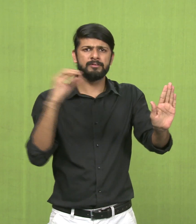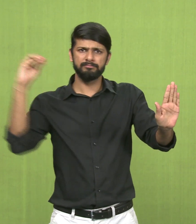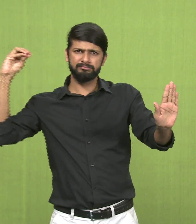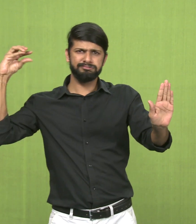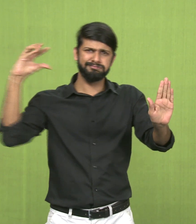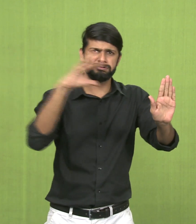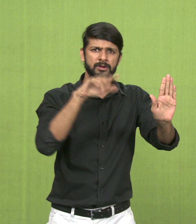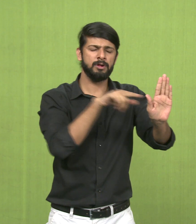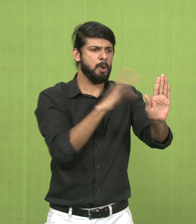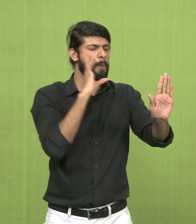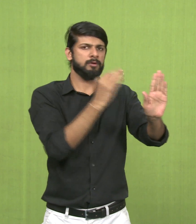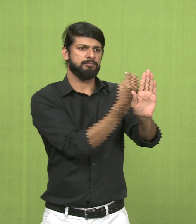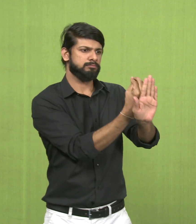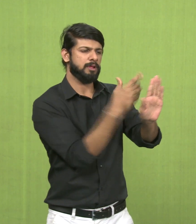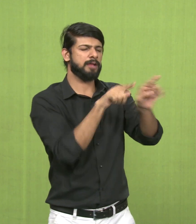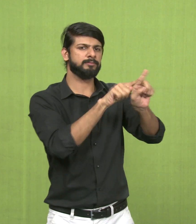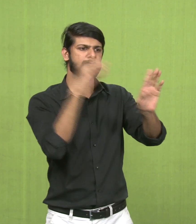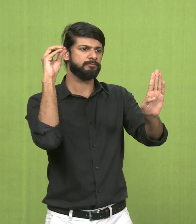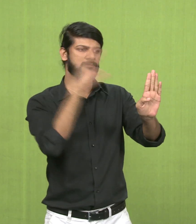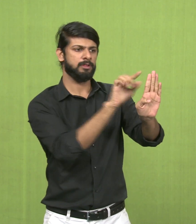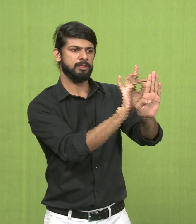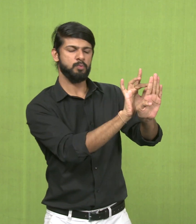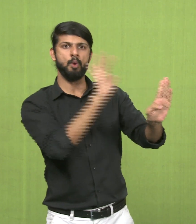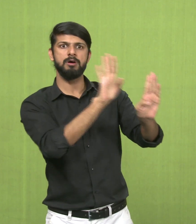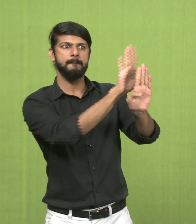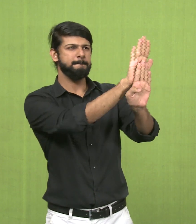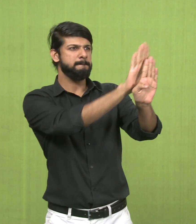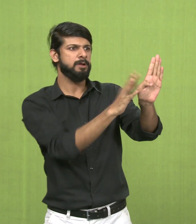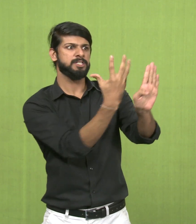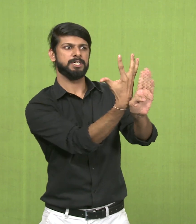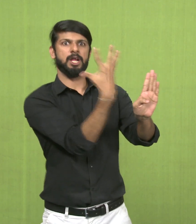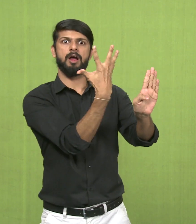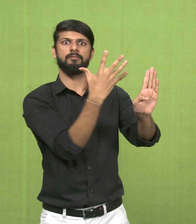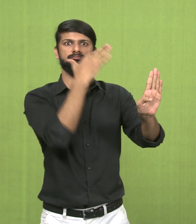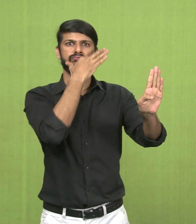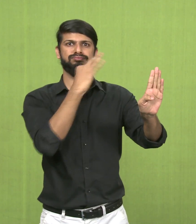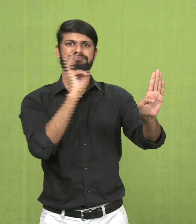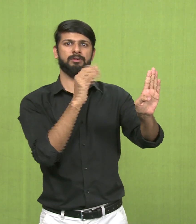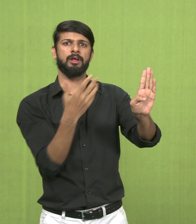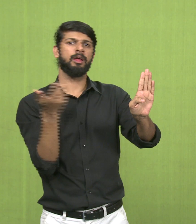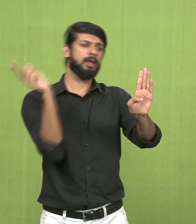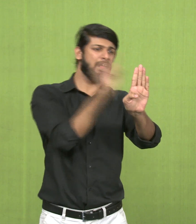After that is the value, which is how light or how dark the color is.